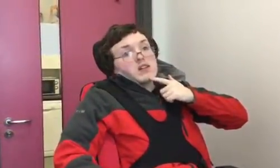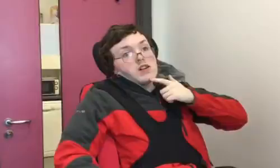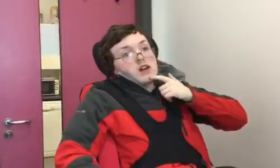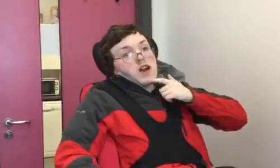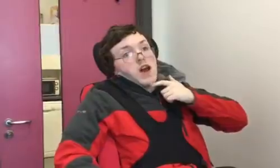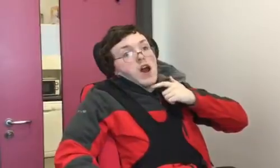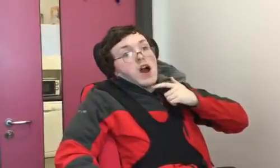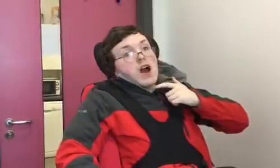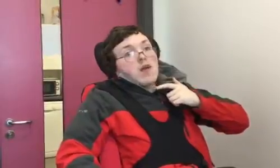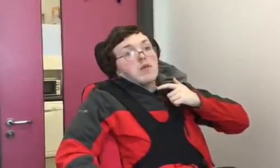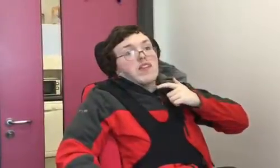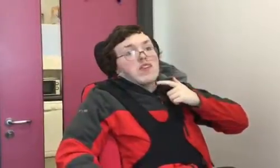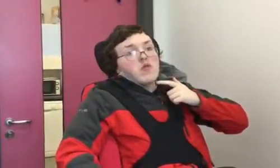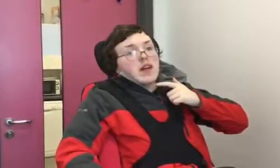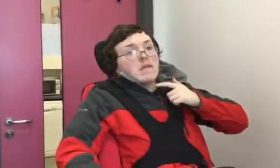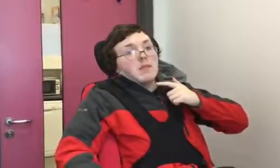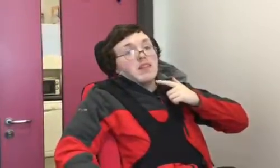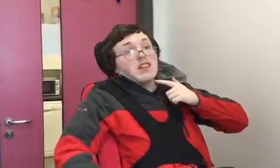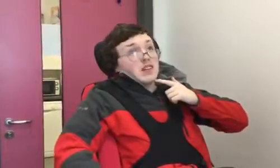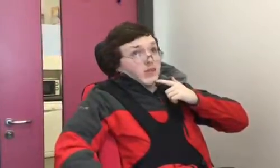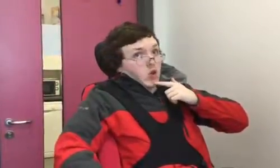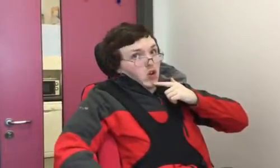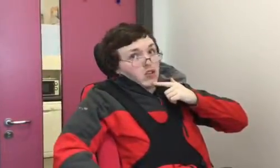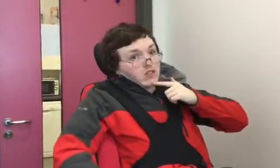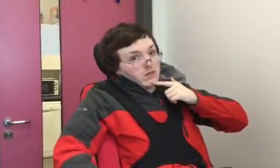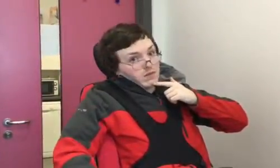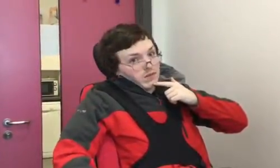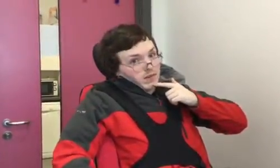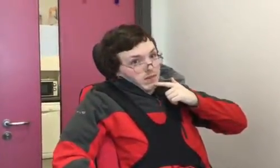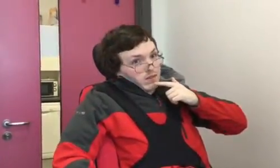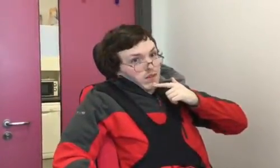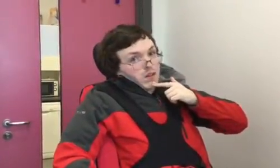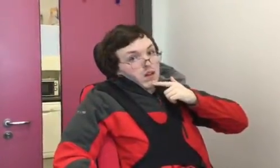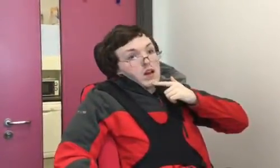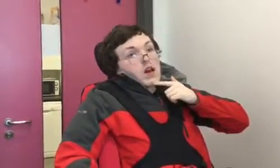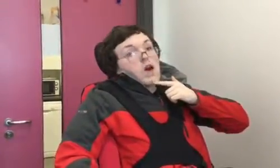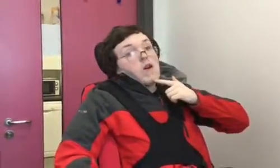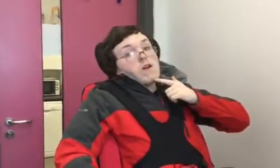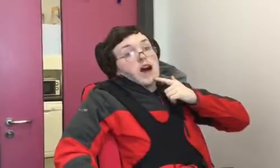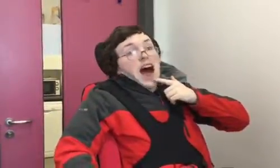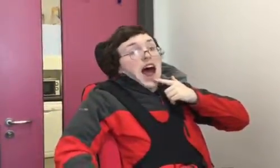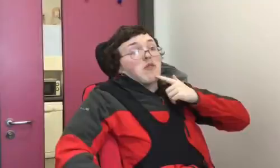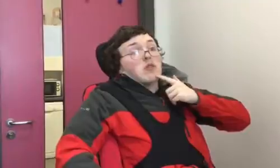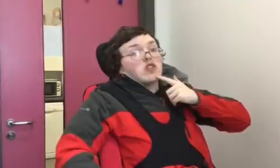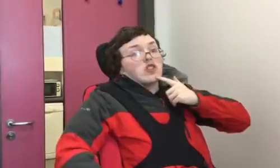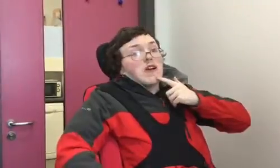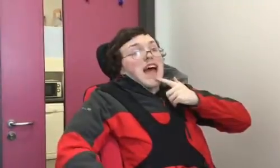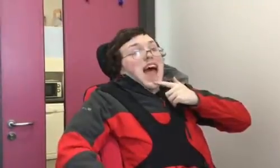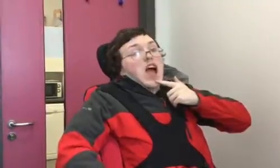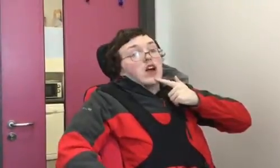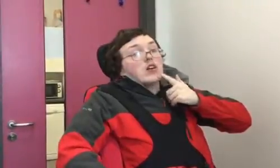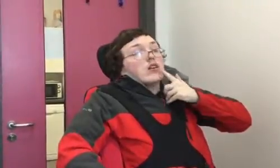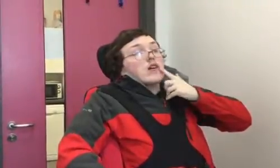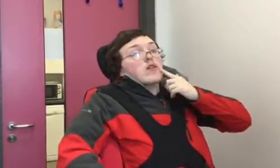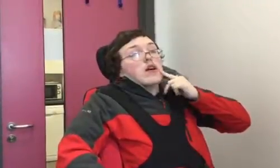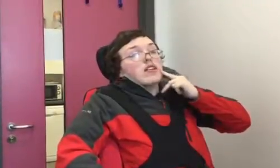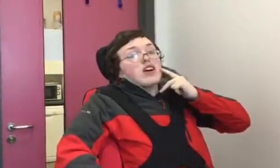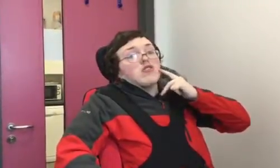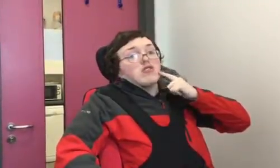within your capability of course. And what do you want to be? I want to learn all